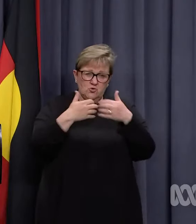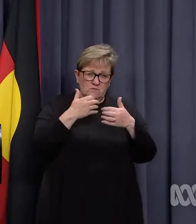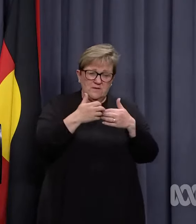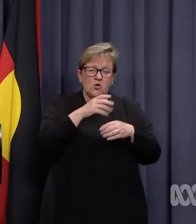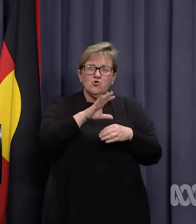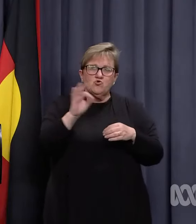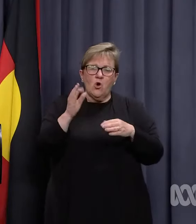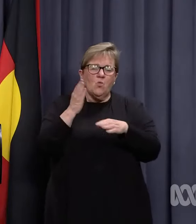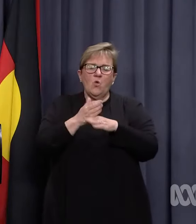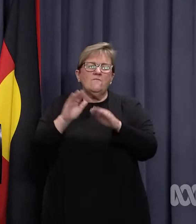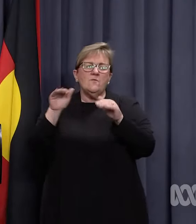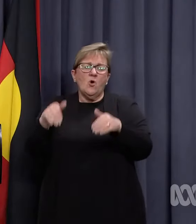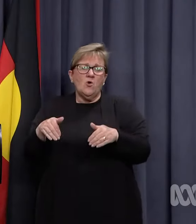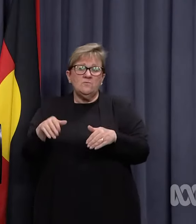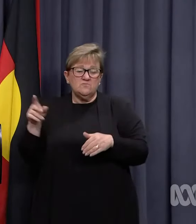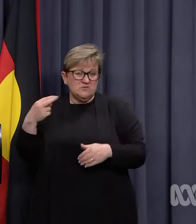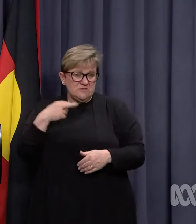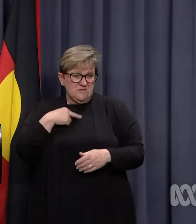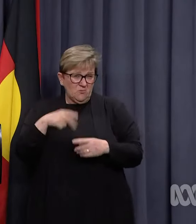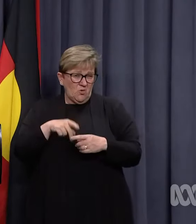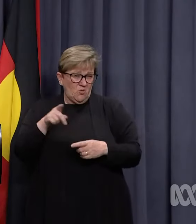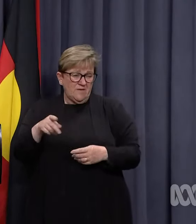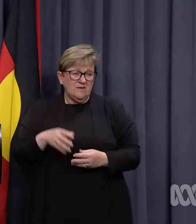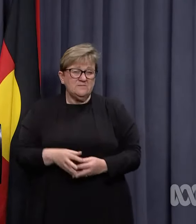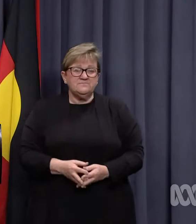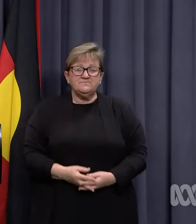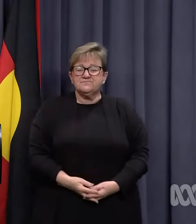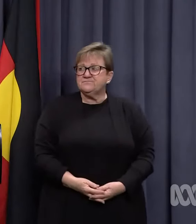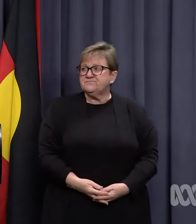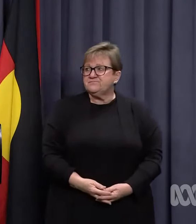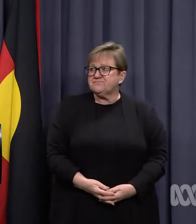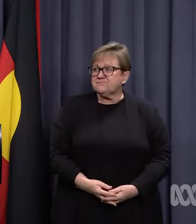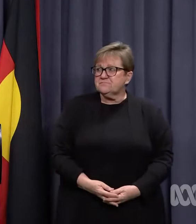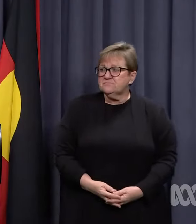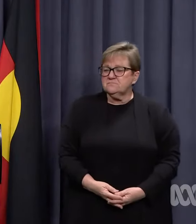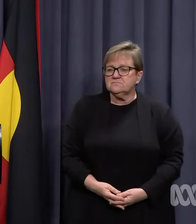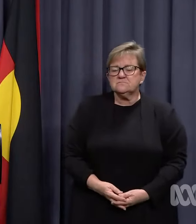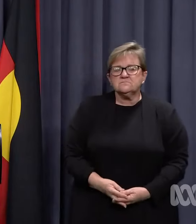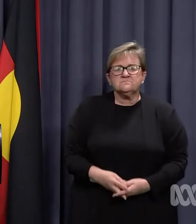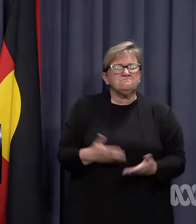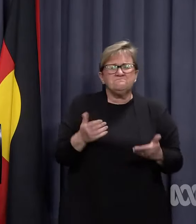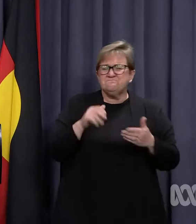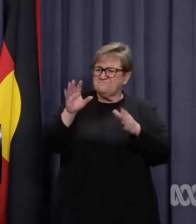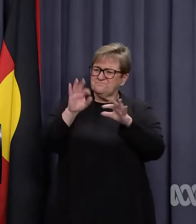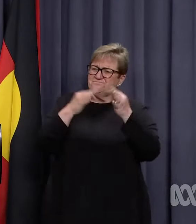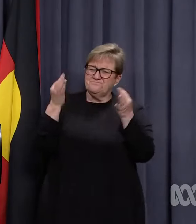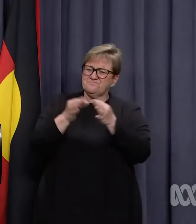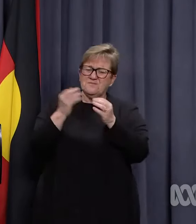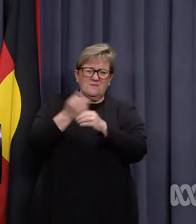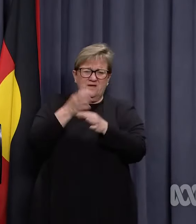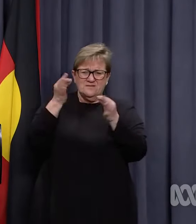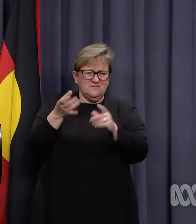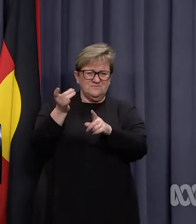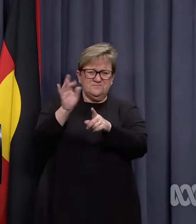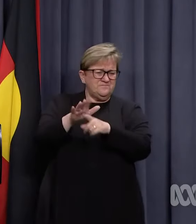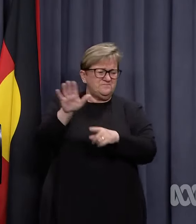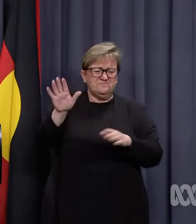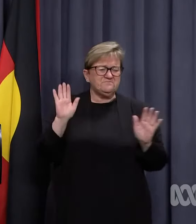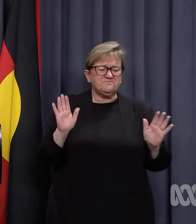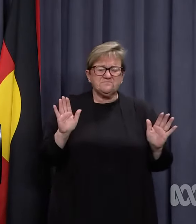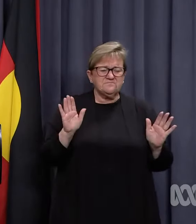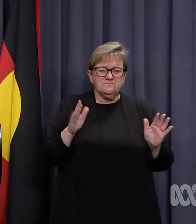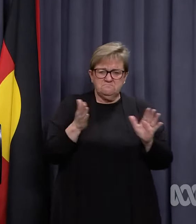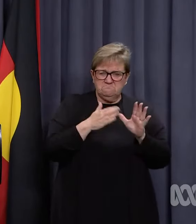given the ability to work from home. Are you disappointed about that? Look, those organisations have to make an operational decision